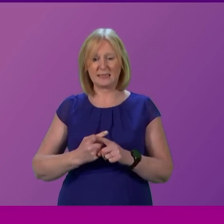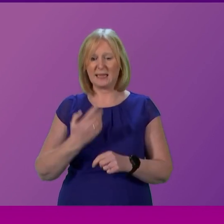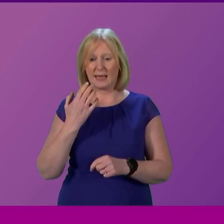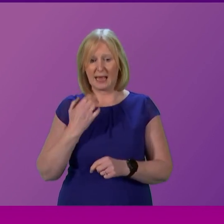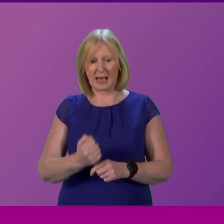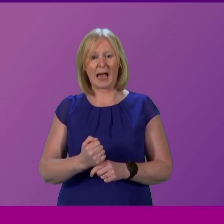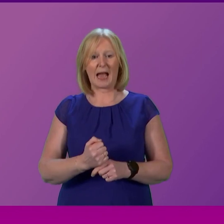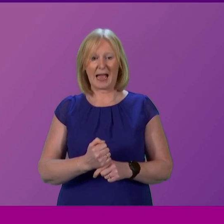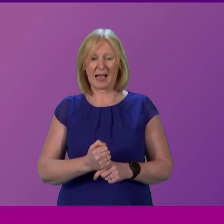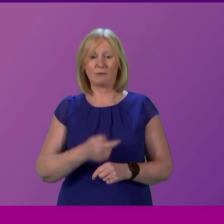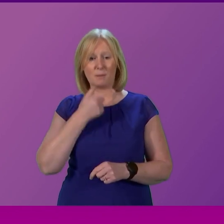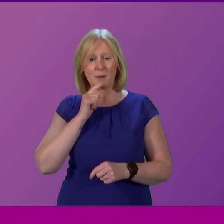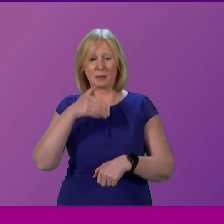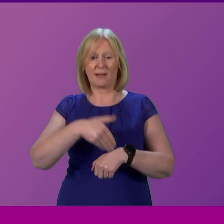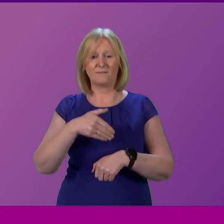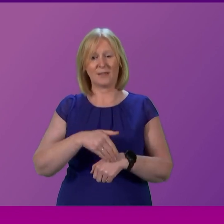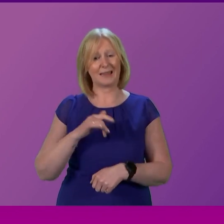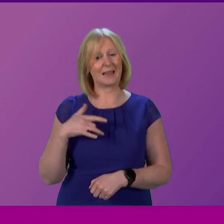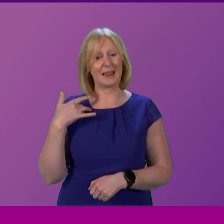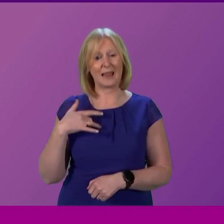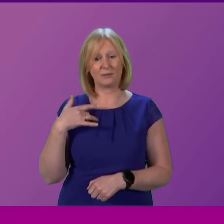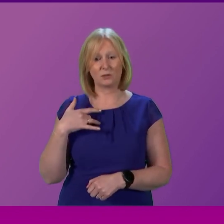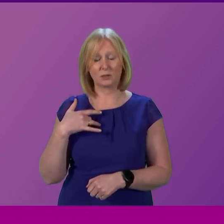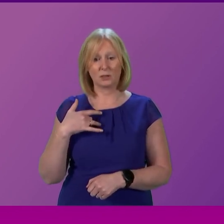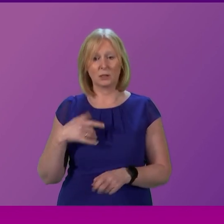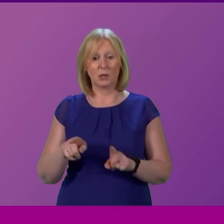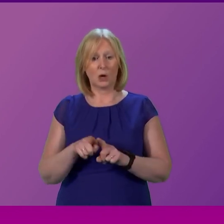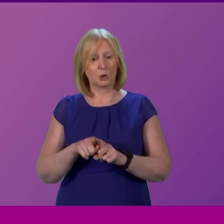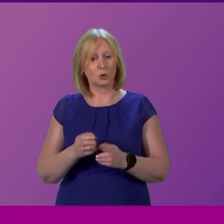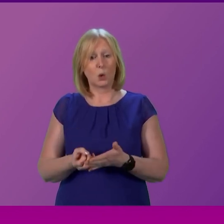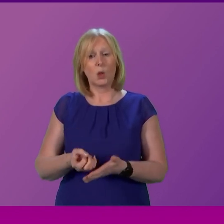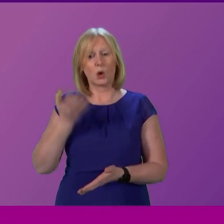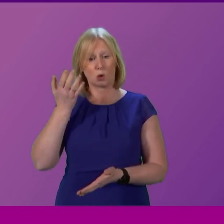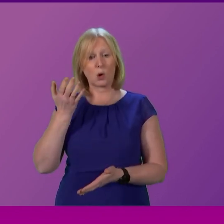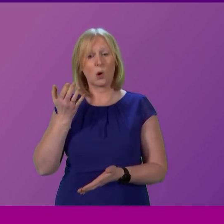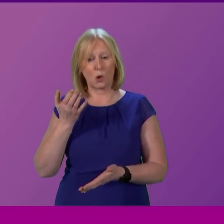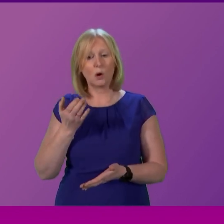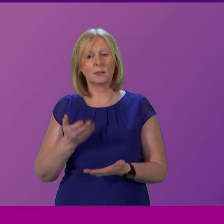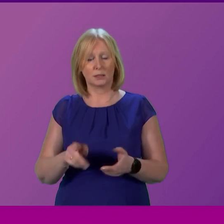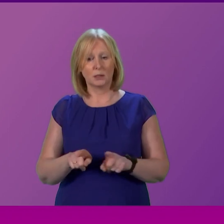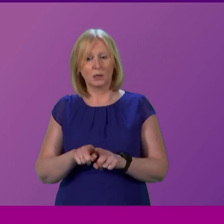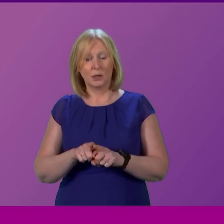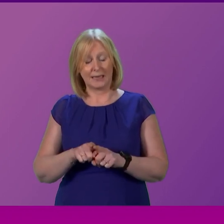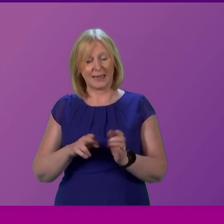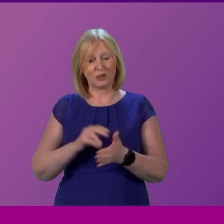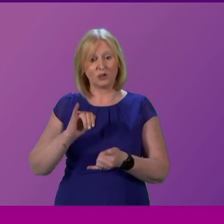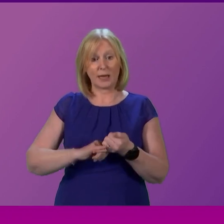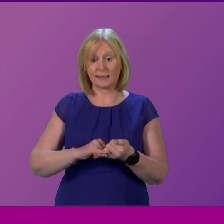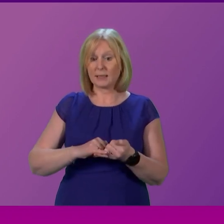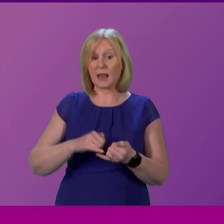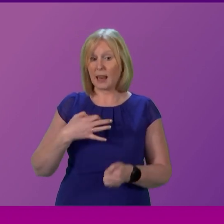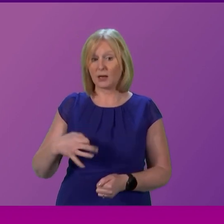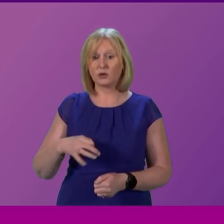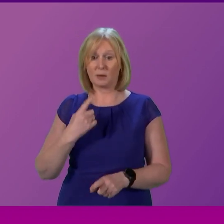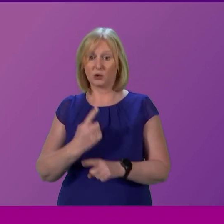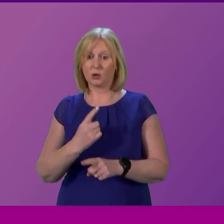and it's damaging the well-being of NHS and social care workers NHS Lanarkshire has just been mentioned that is